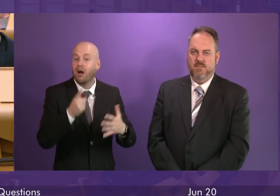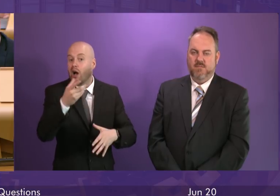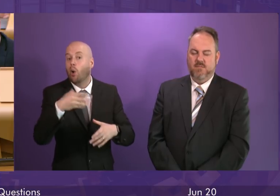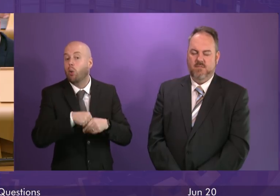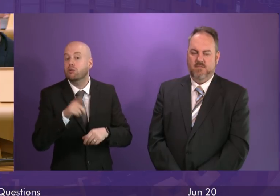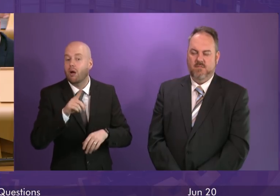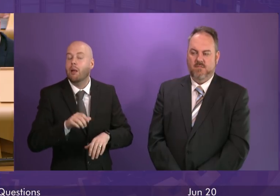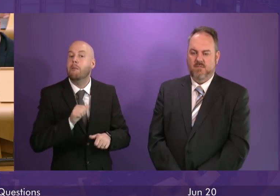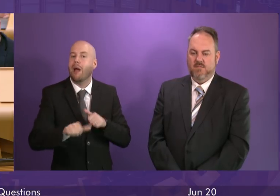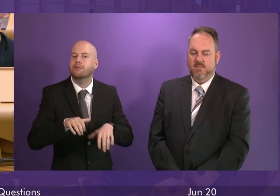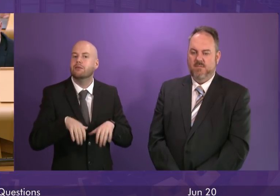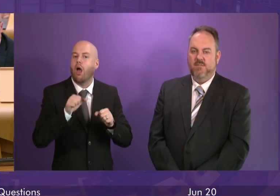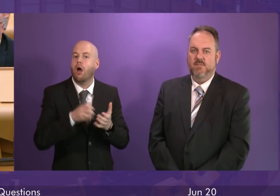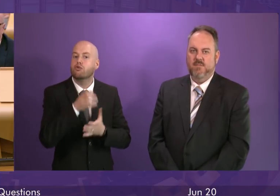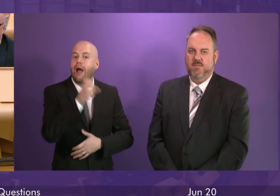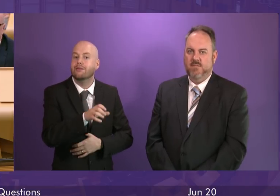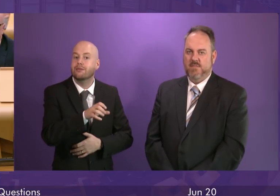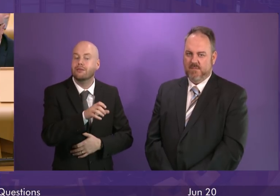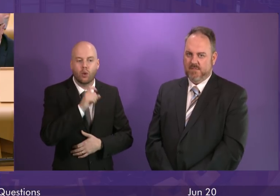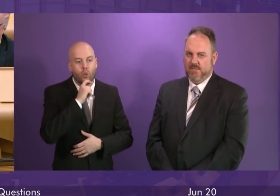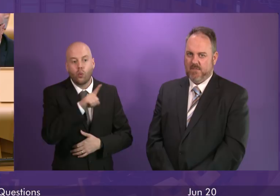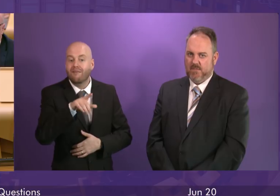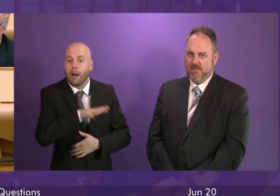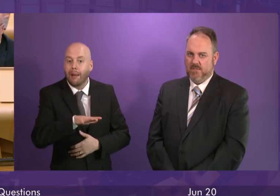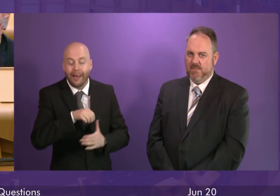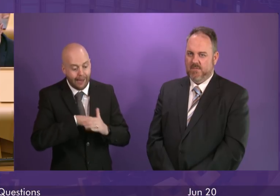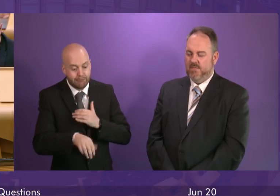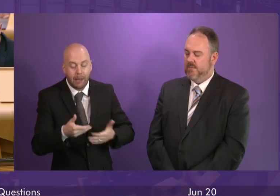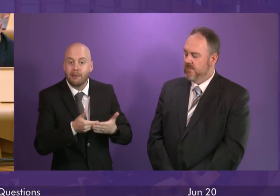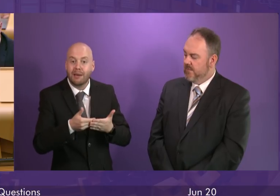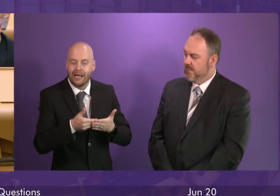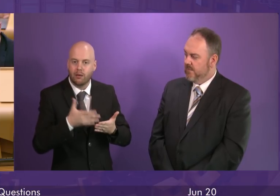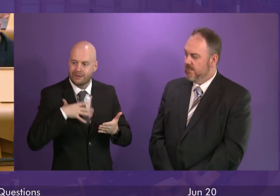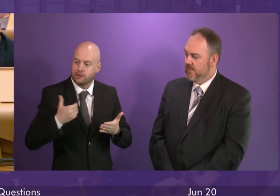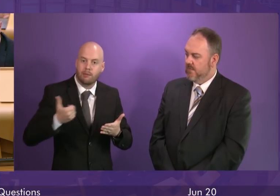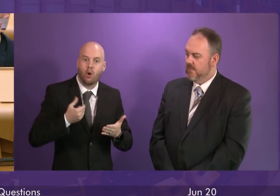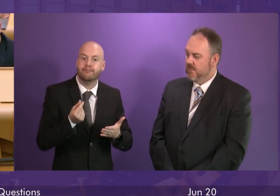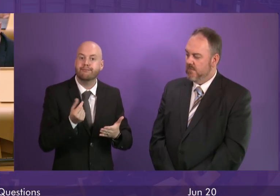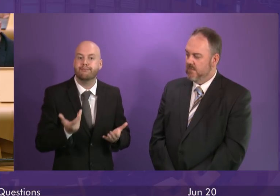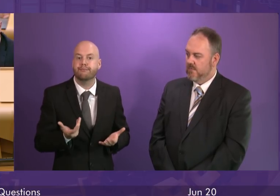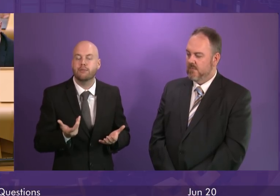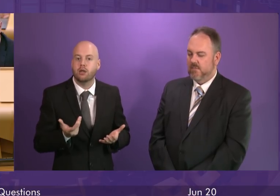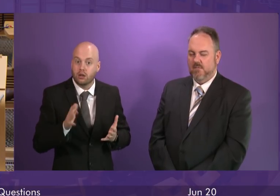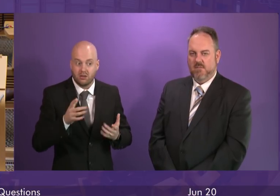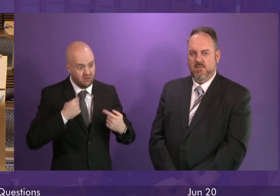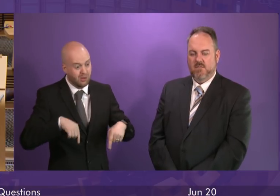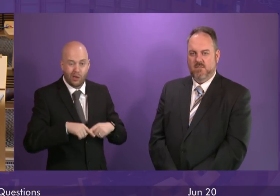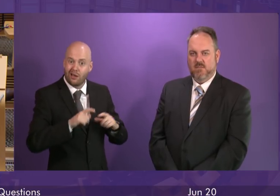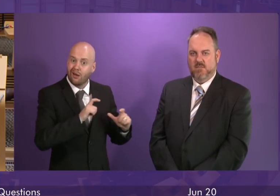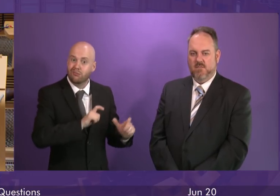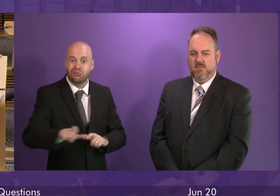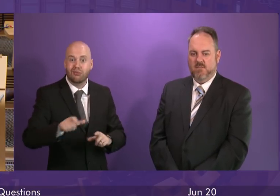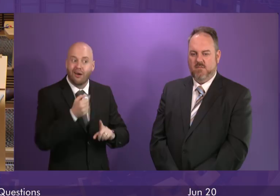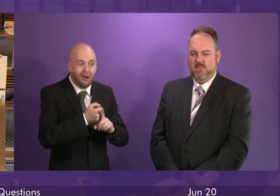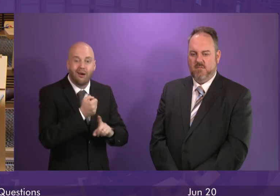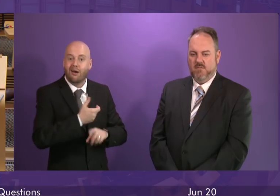help families in poverty. We will continue to do that because that is our obligation but the sooner this parliament is able to attack